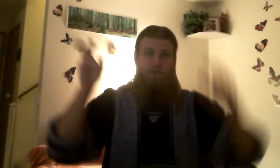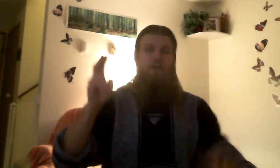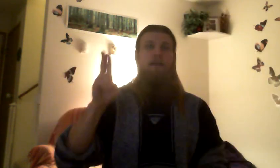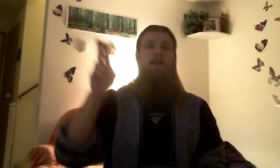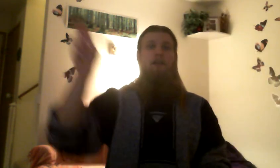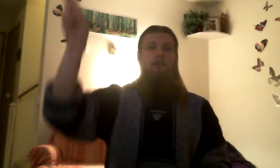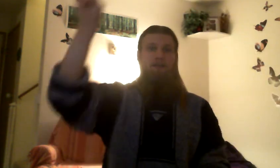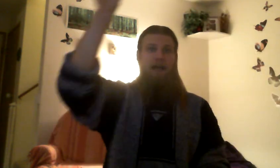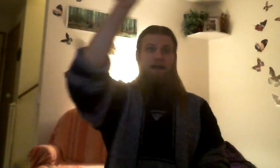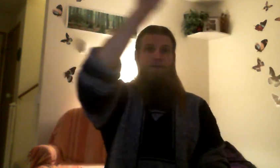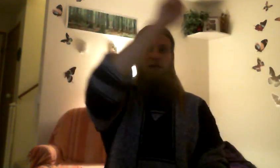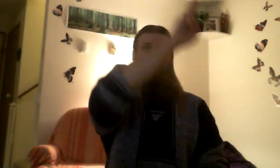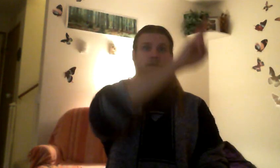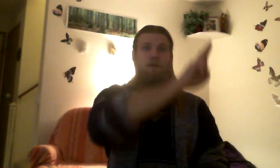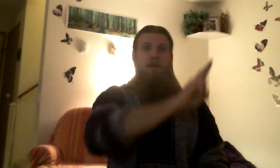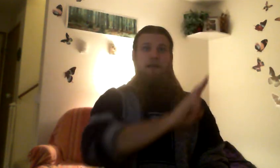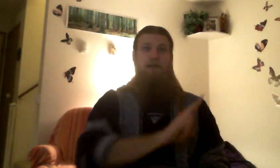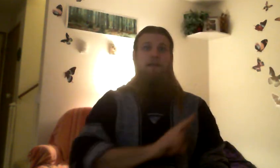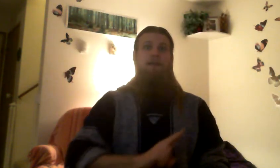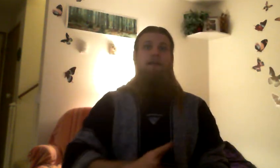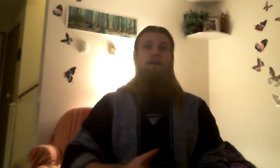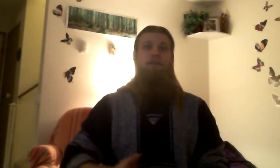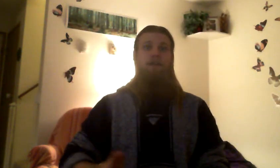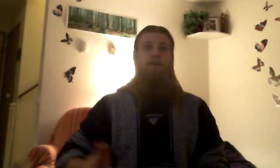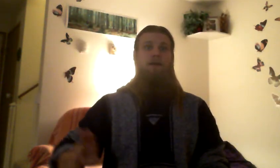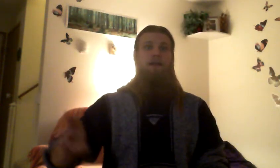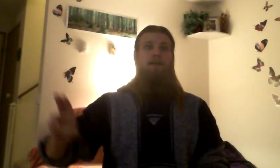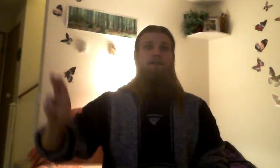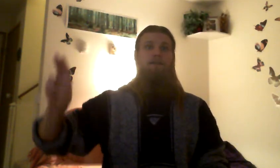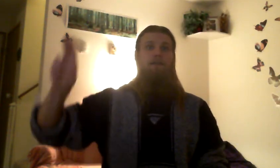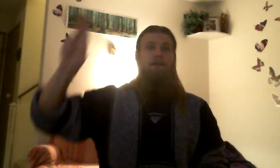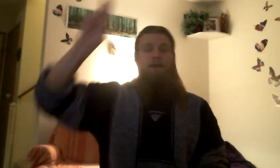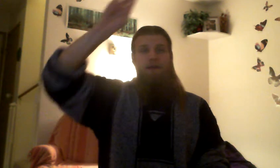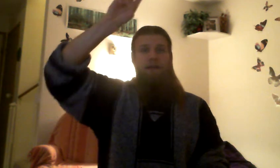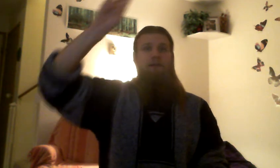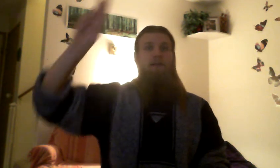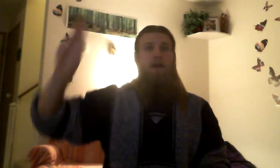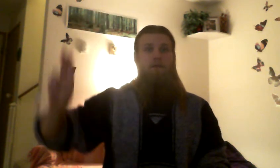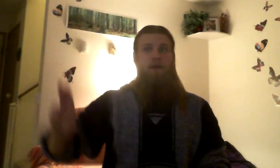Okay. So, you'd have them go in a counterclockwise, in a clockwise.